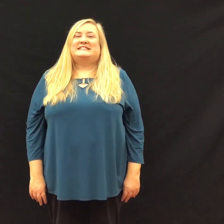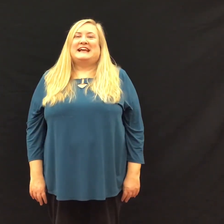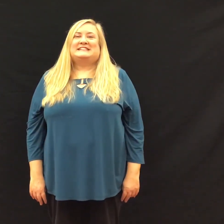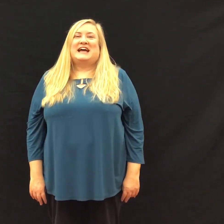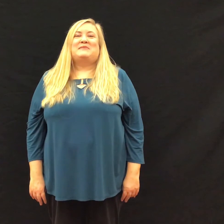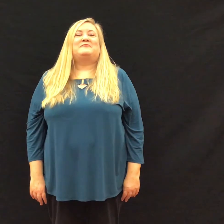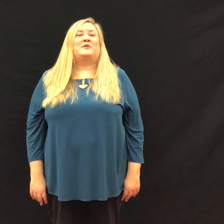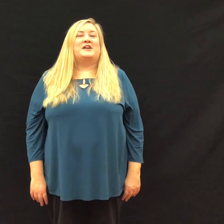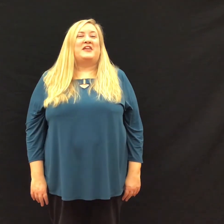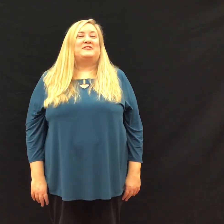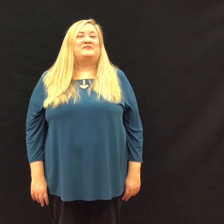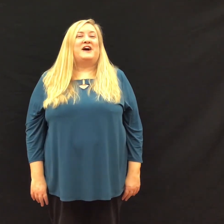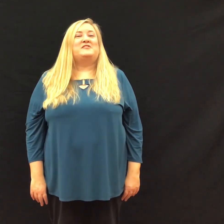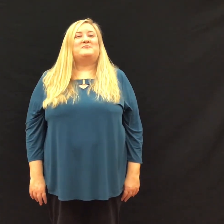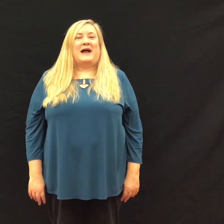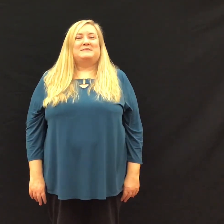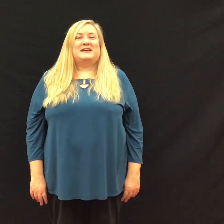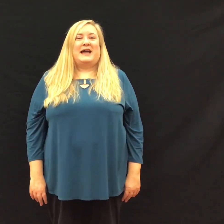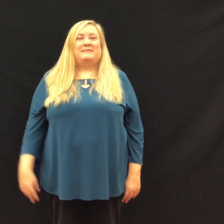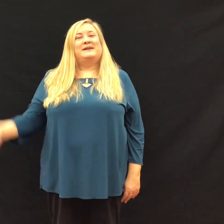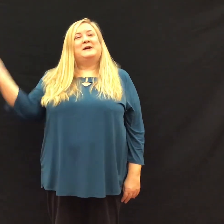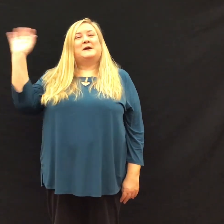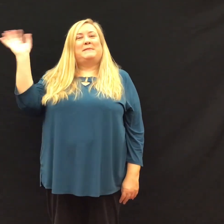next time for another fun rhyme time. Goodbye!